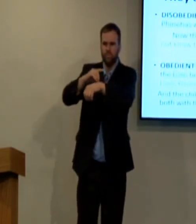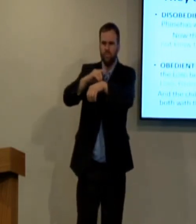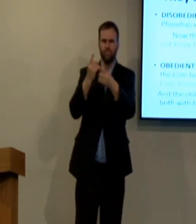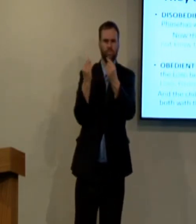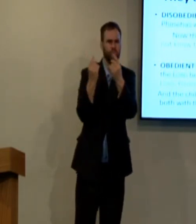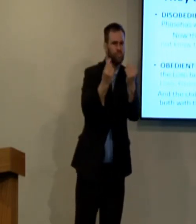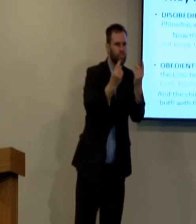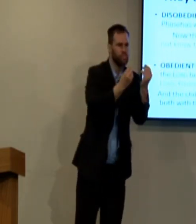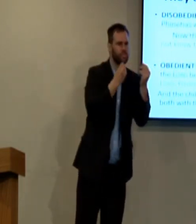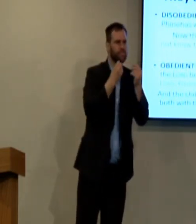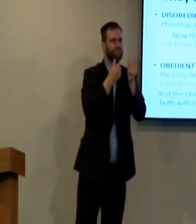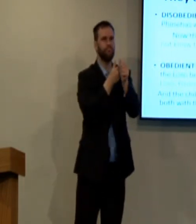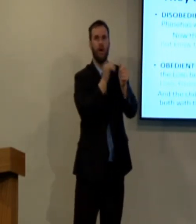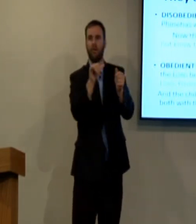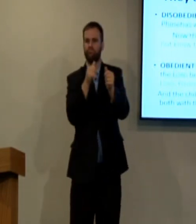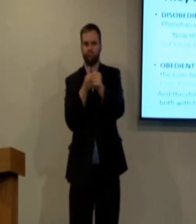He did the different duties of the tabernacle.